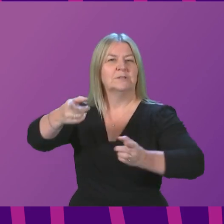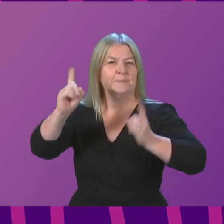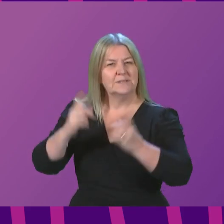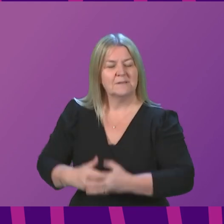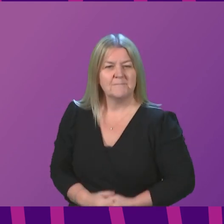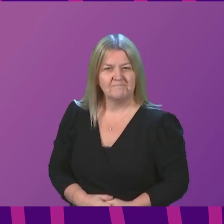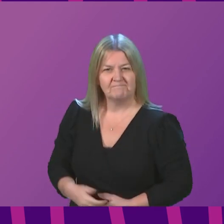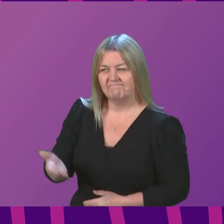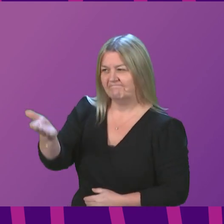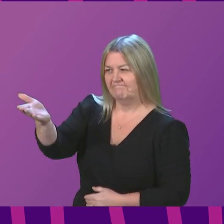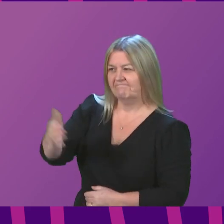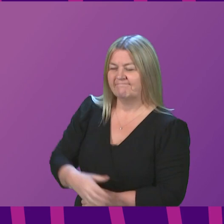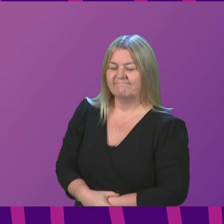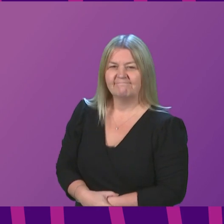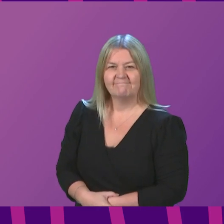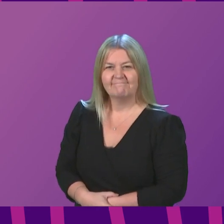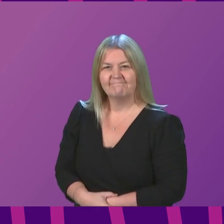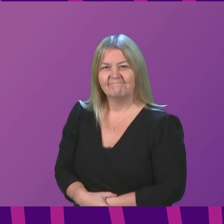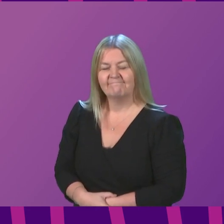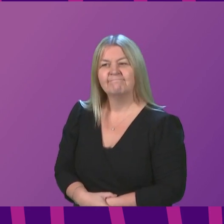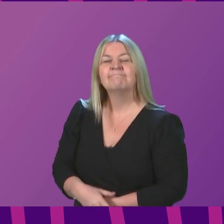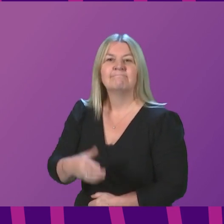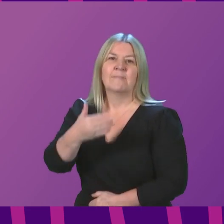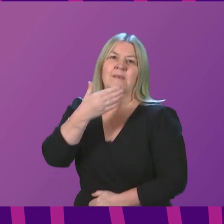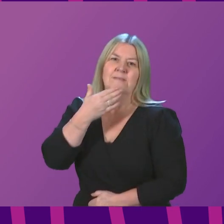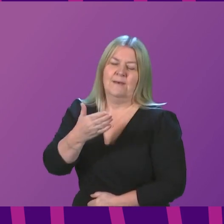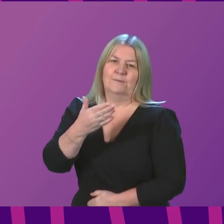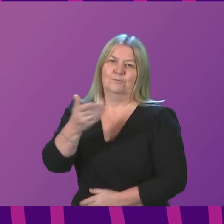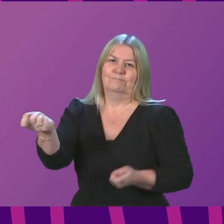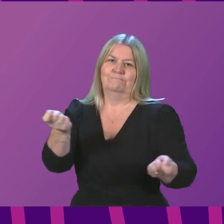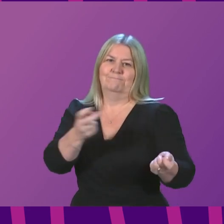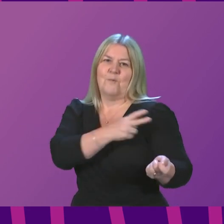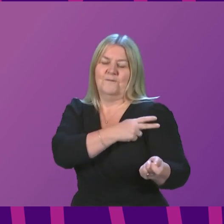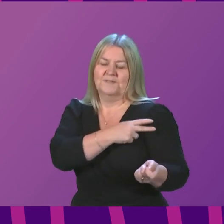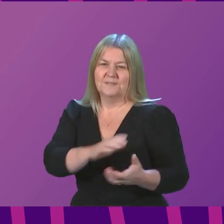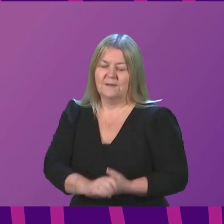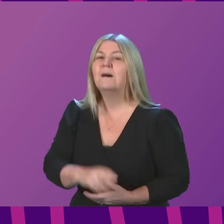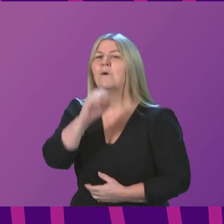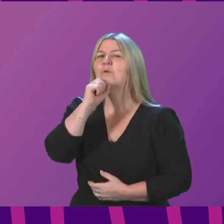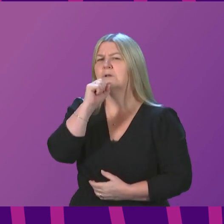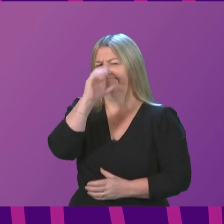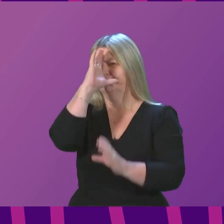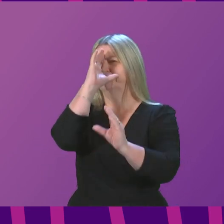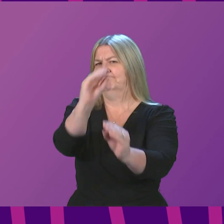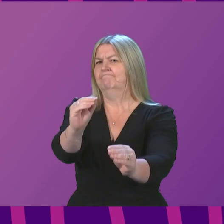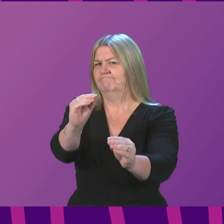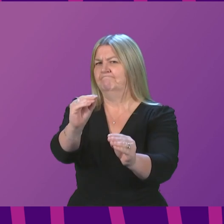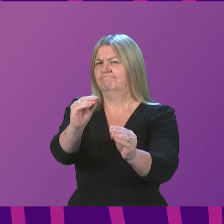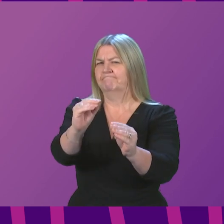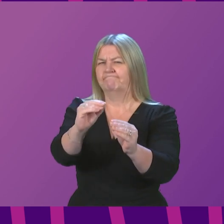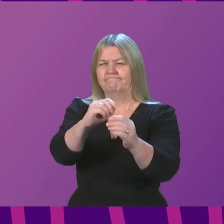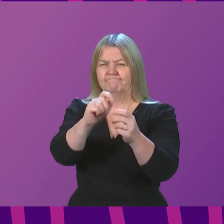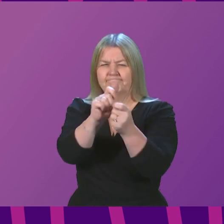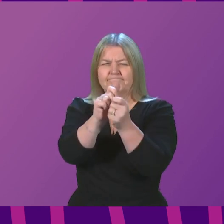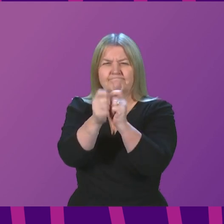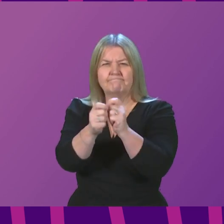Nicola you very much, presiding officer. will give our latest assessment today of the spread of Omicron. In light of that,